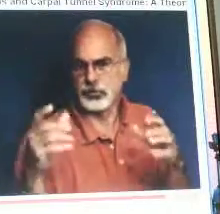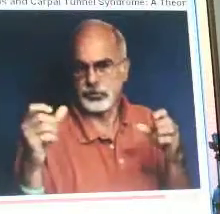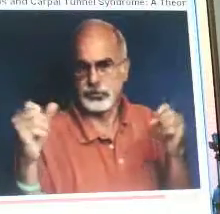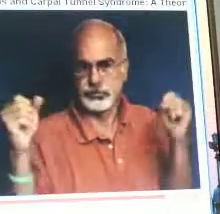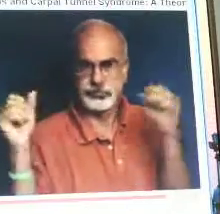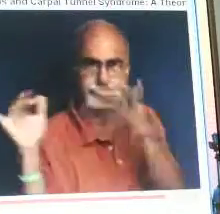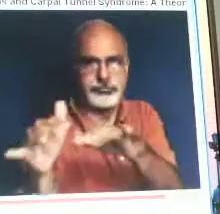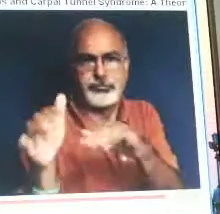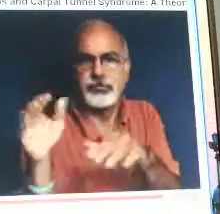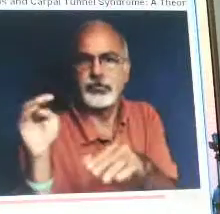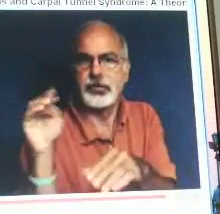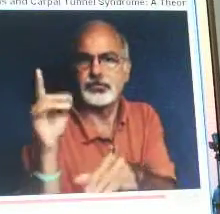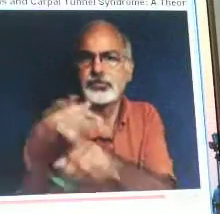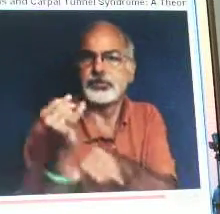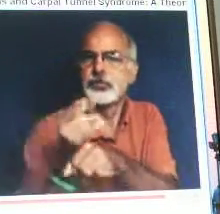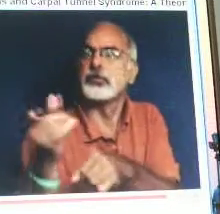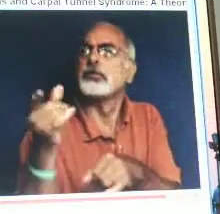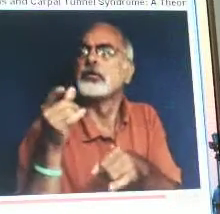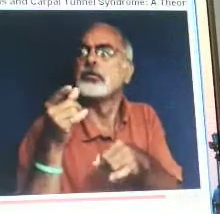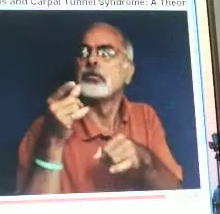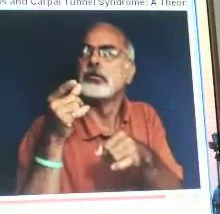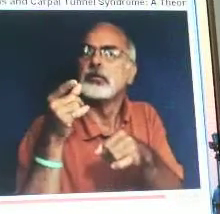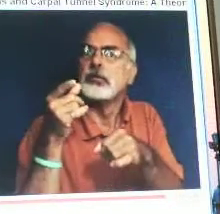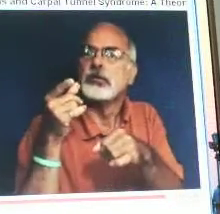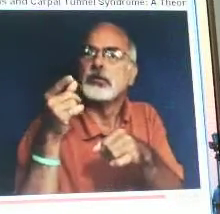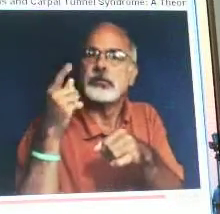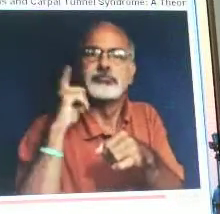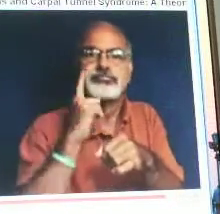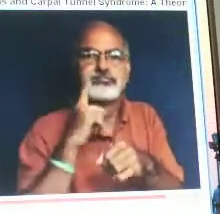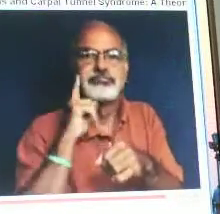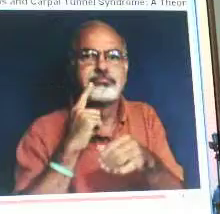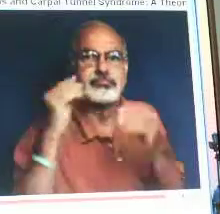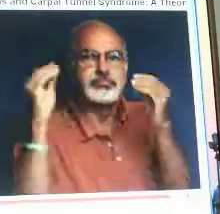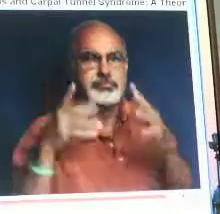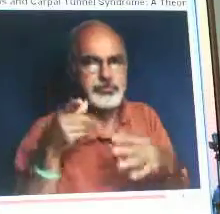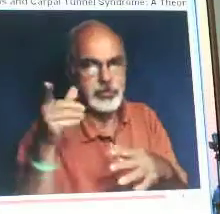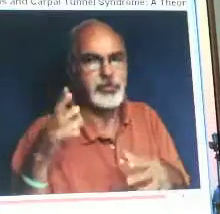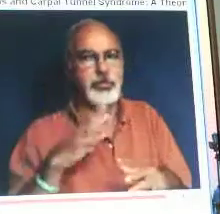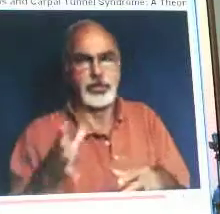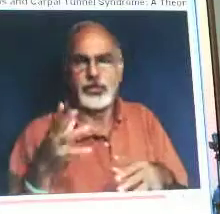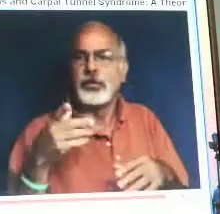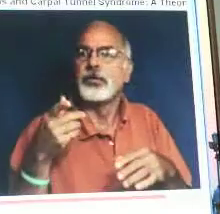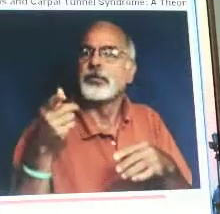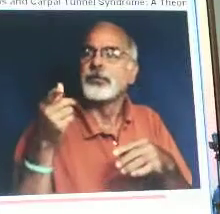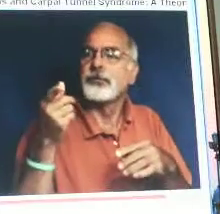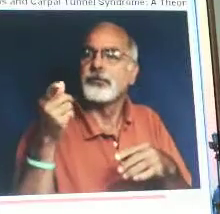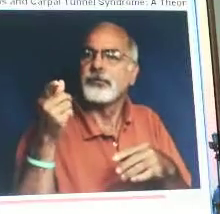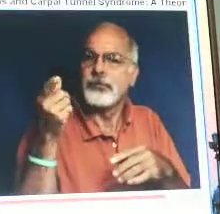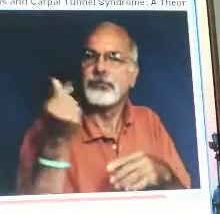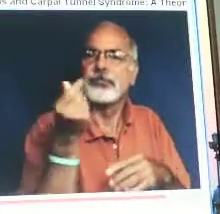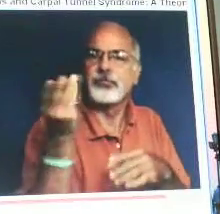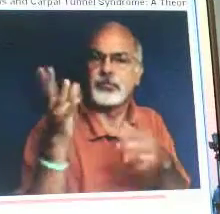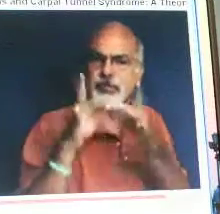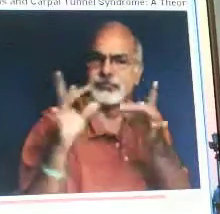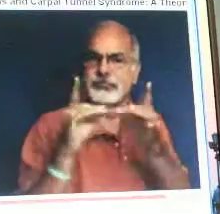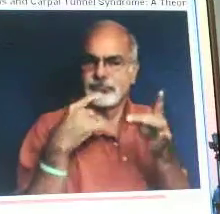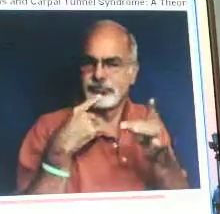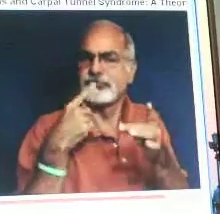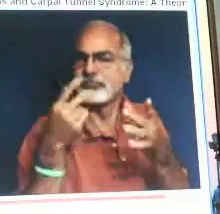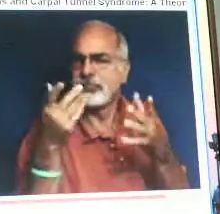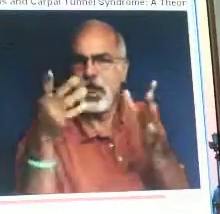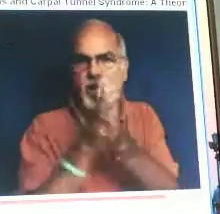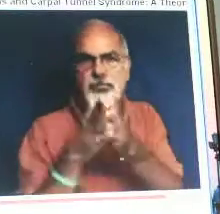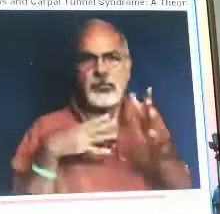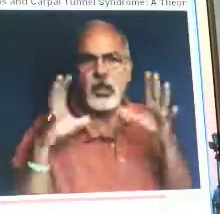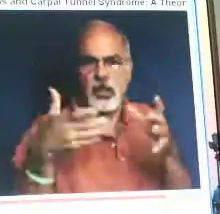It impacted a lot of new teachers there at the school, some deaf teachers, and a few